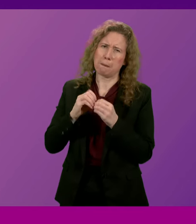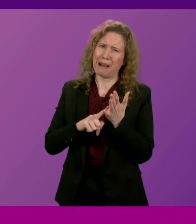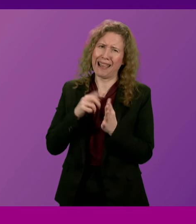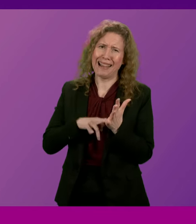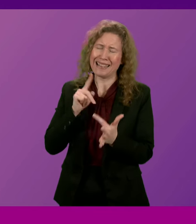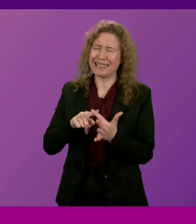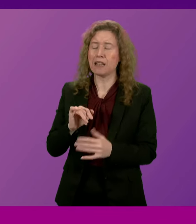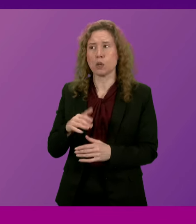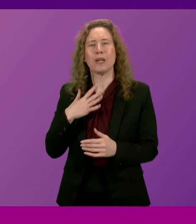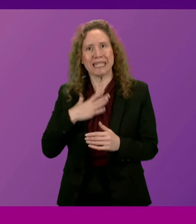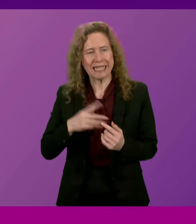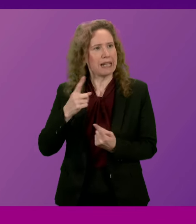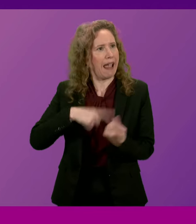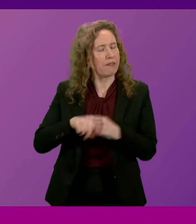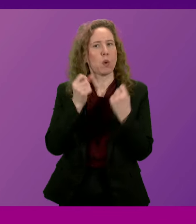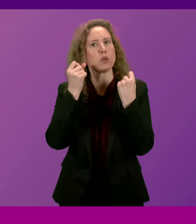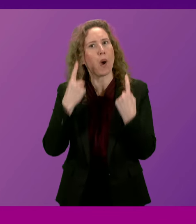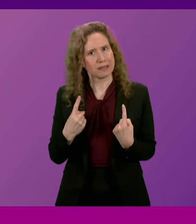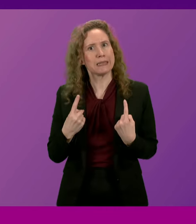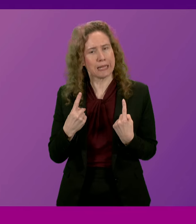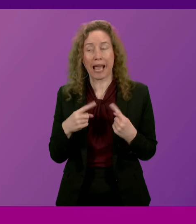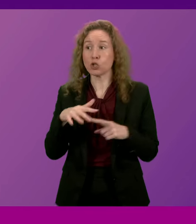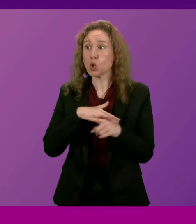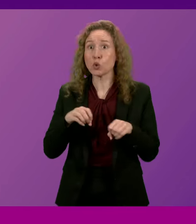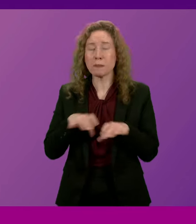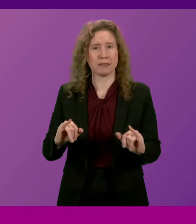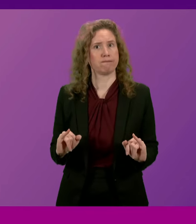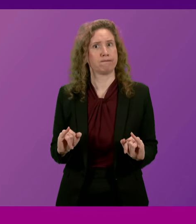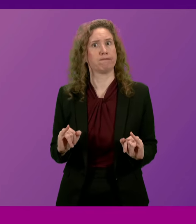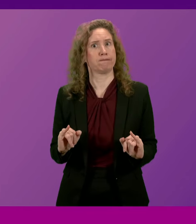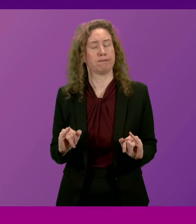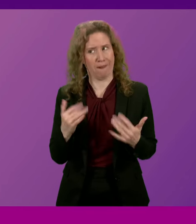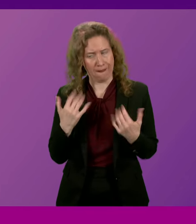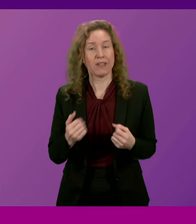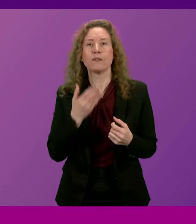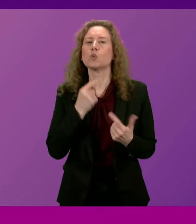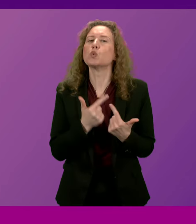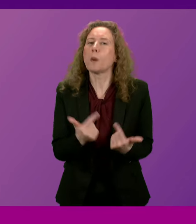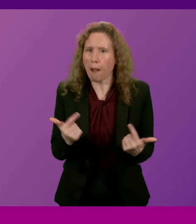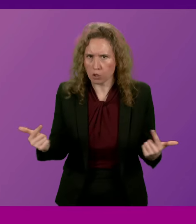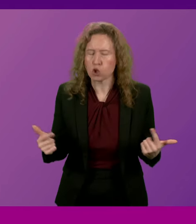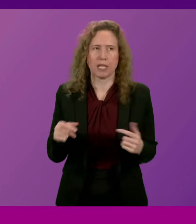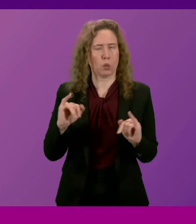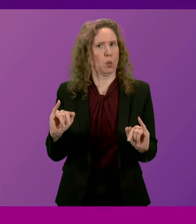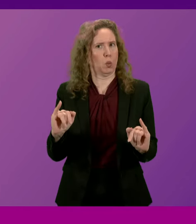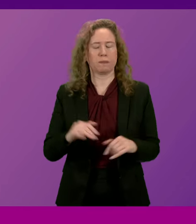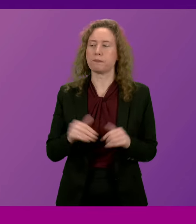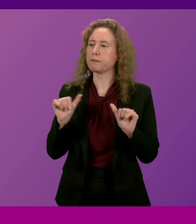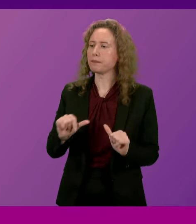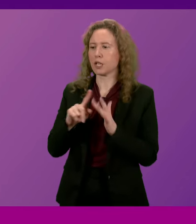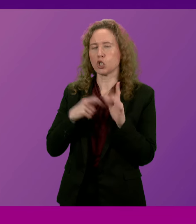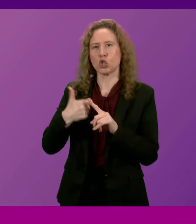sure that there is wide understanding of the difficulties and the challenges that can arise from overuse of social media. Jackie Bailey.